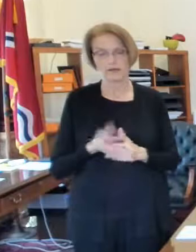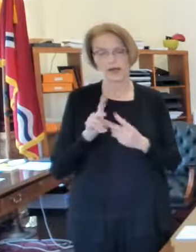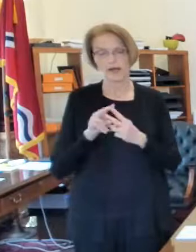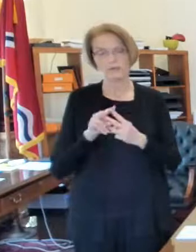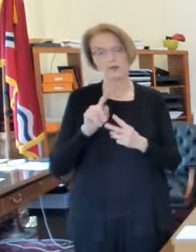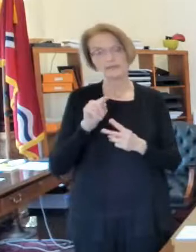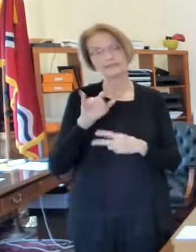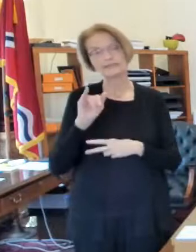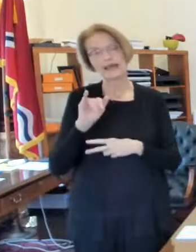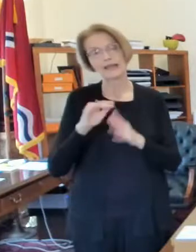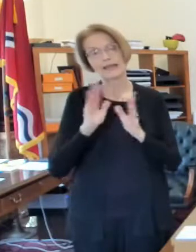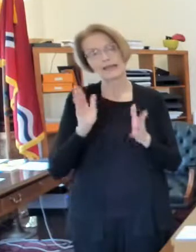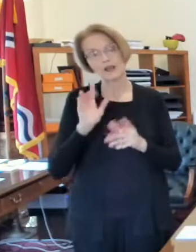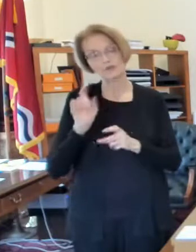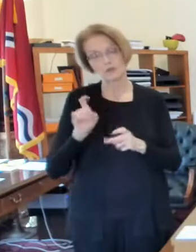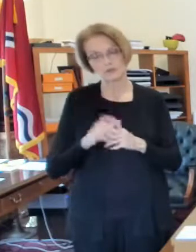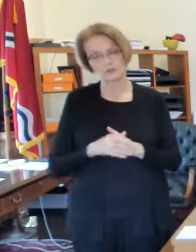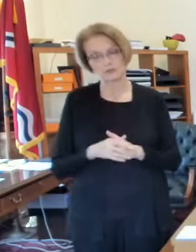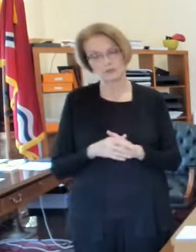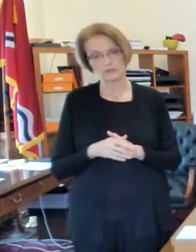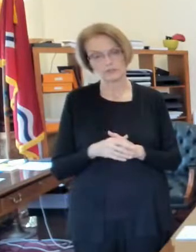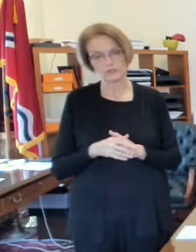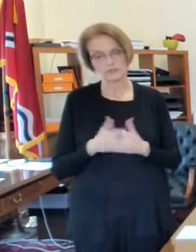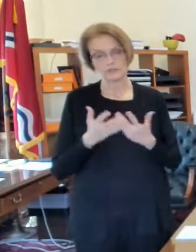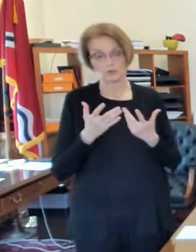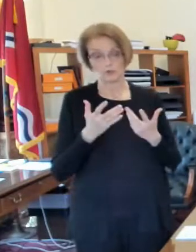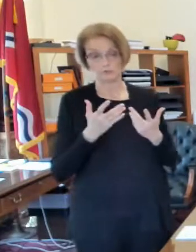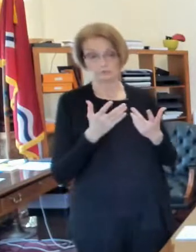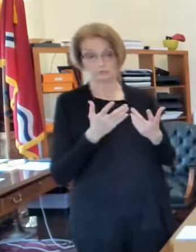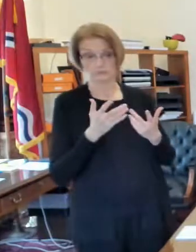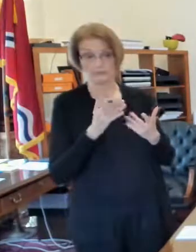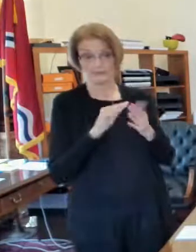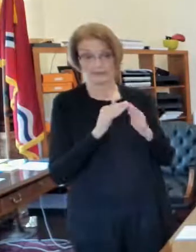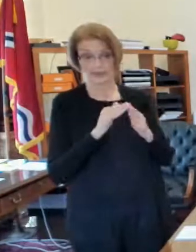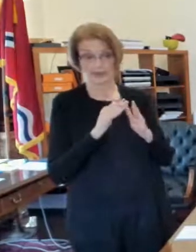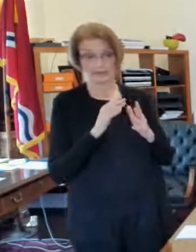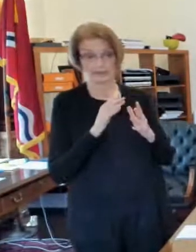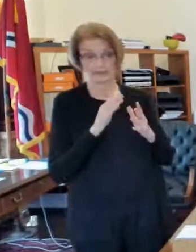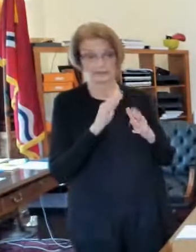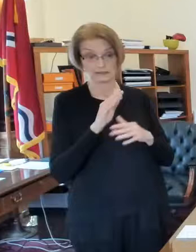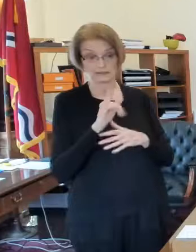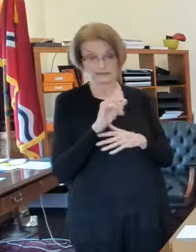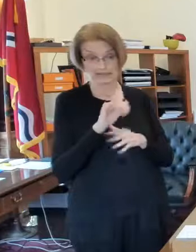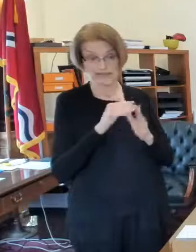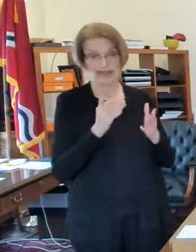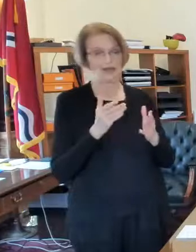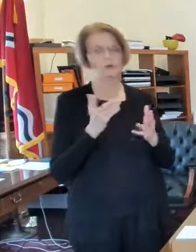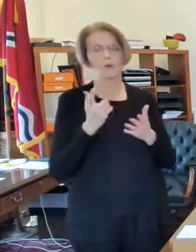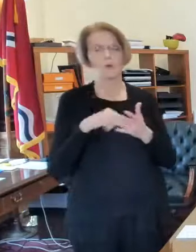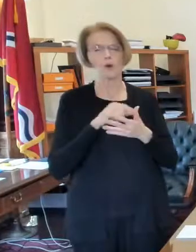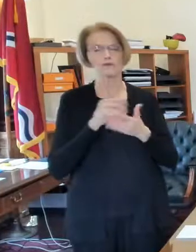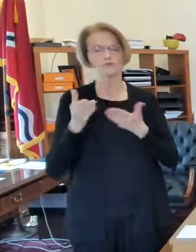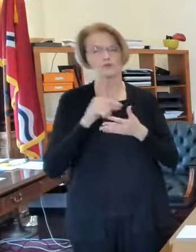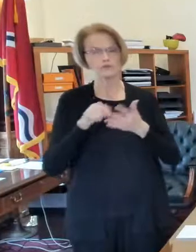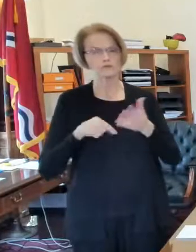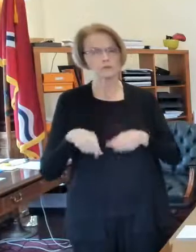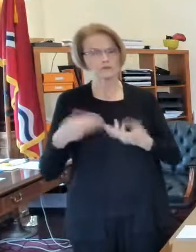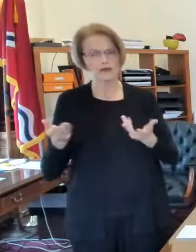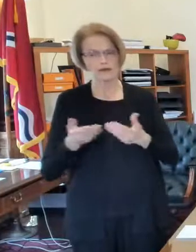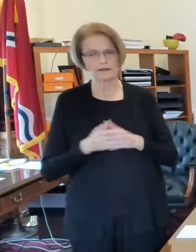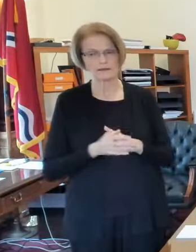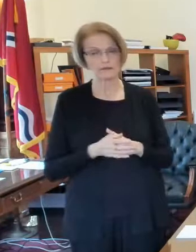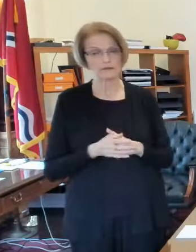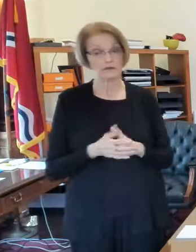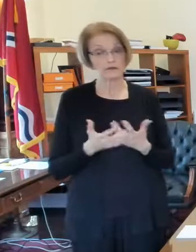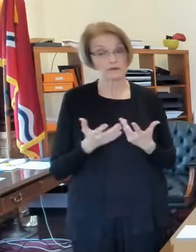can you speak to some of the services that will be coming with folks who will be staying there and are there volunteer opportunities uh in the city